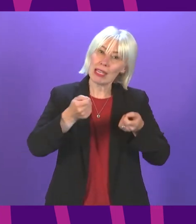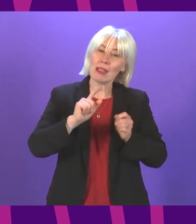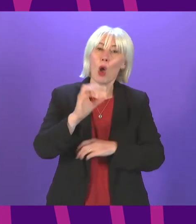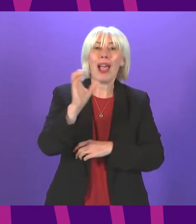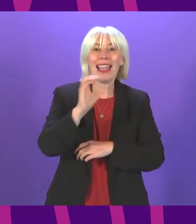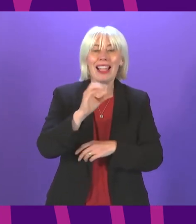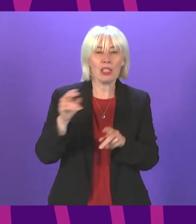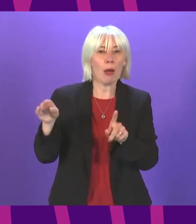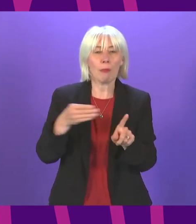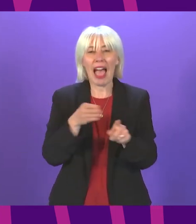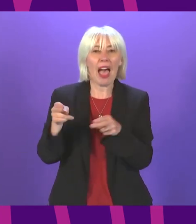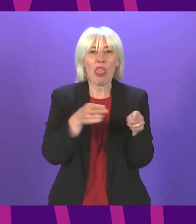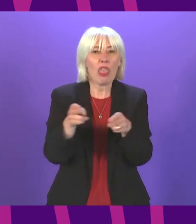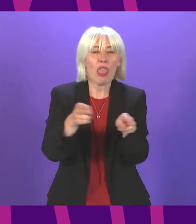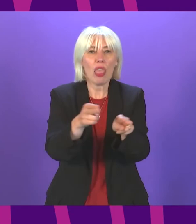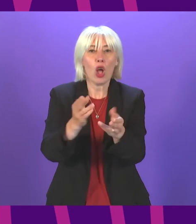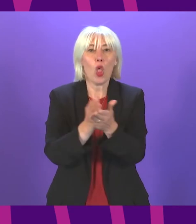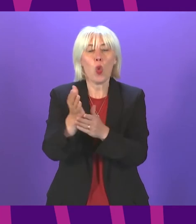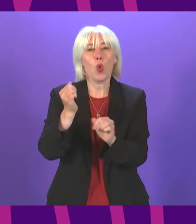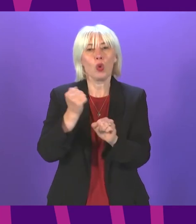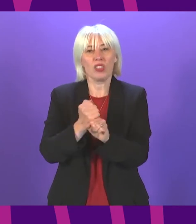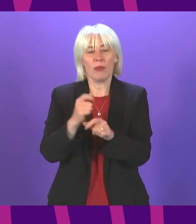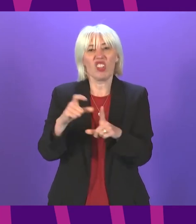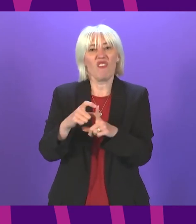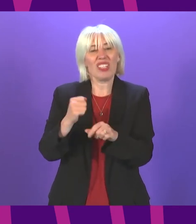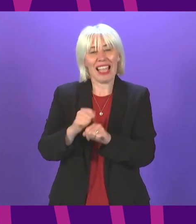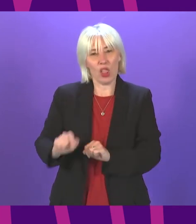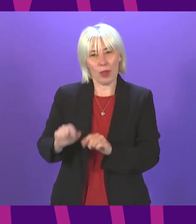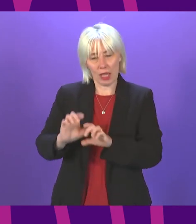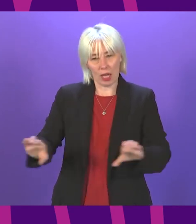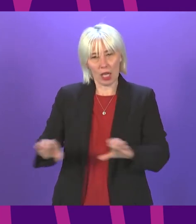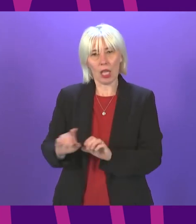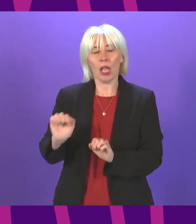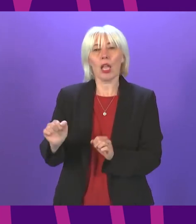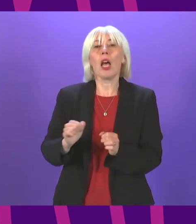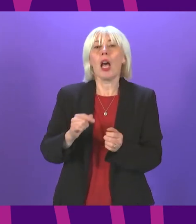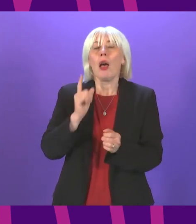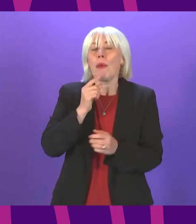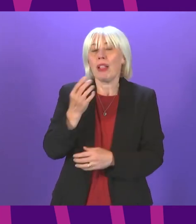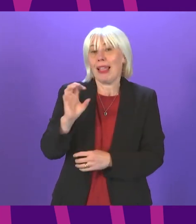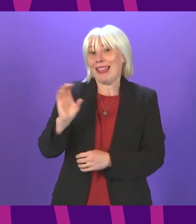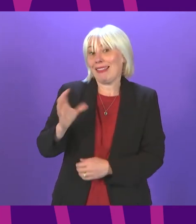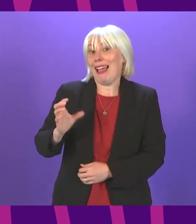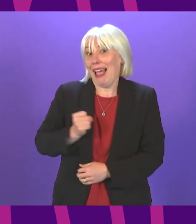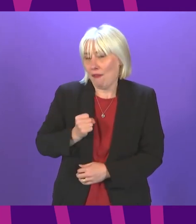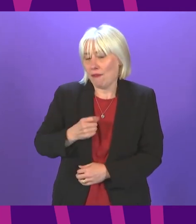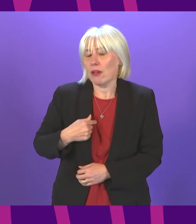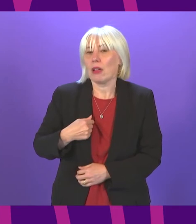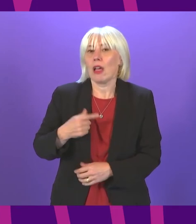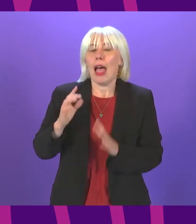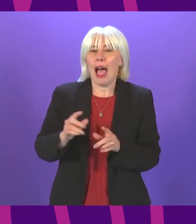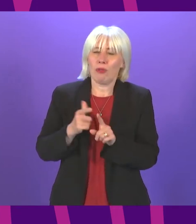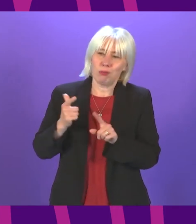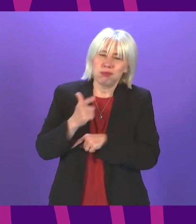cancer pathway arrangements across De Vries and Galloway currently those with cancer across D&G and in particular Wigtonshire are required to